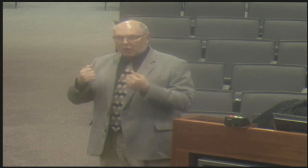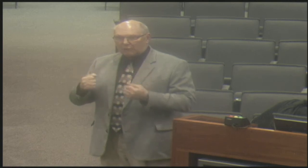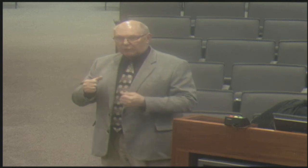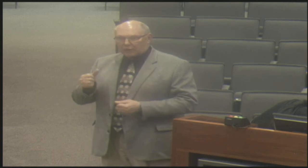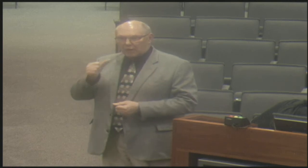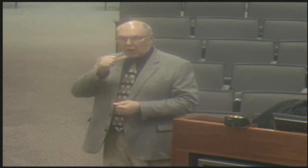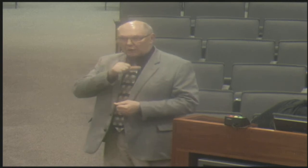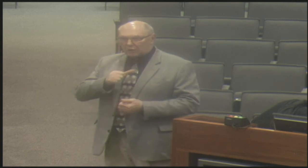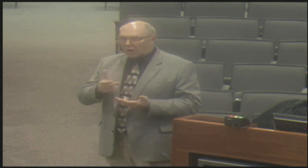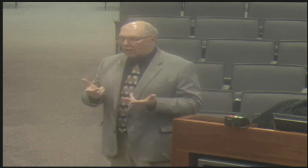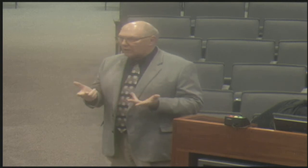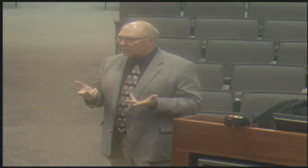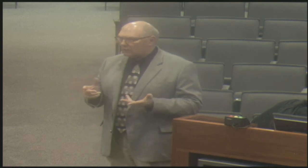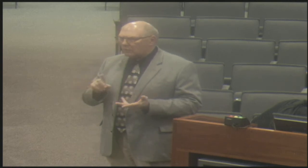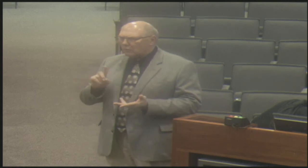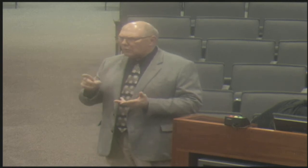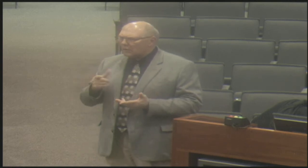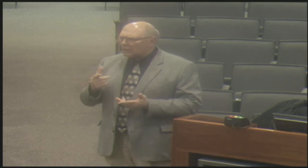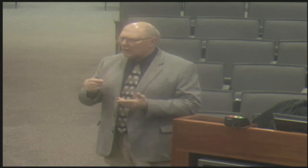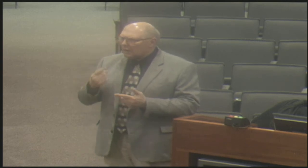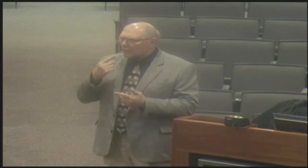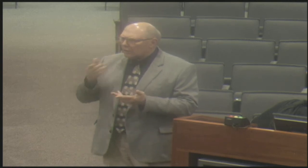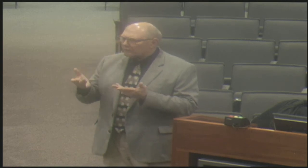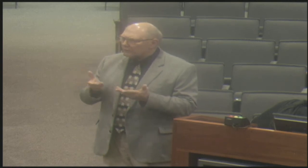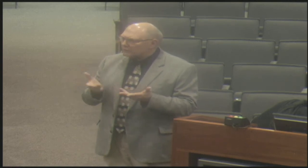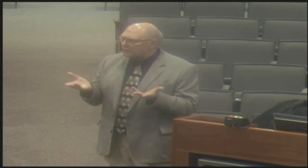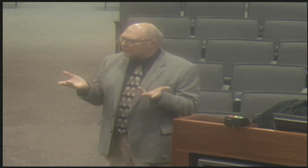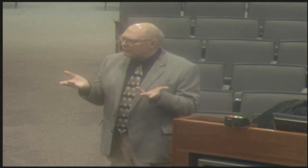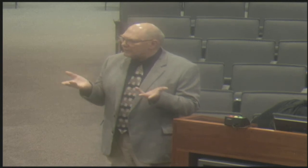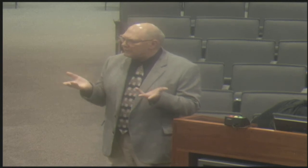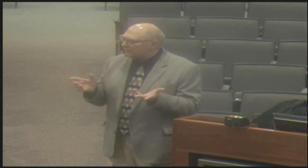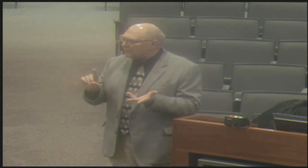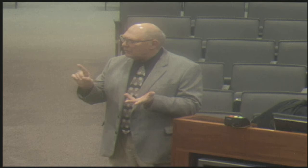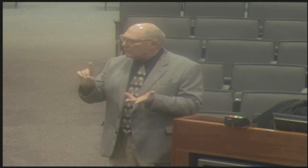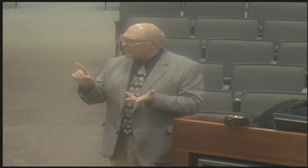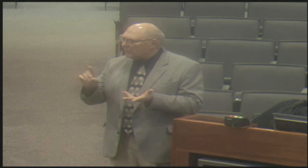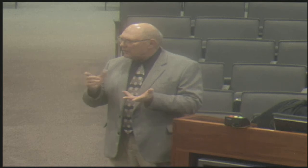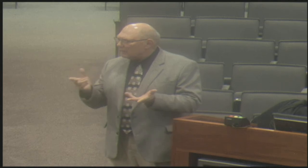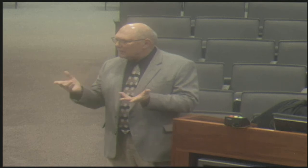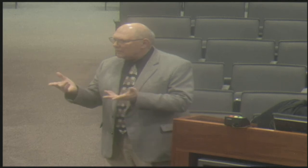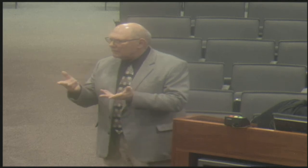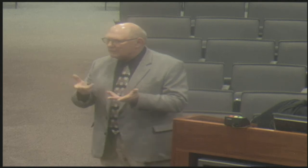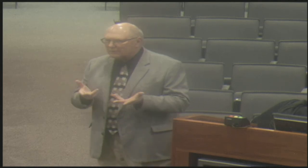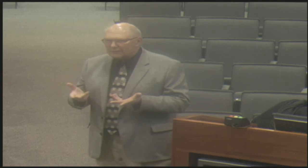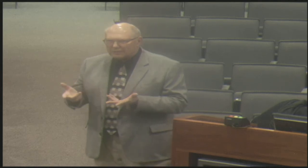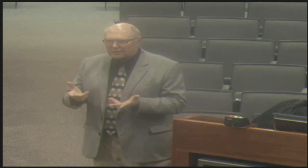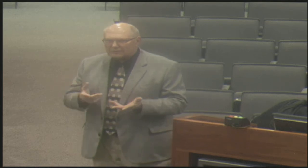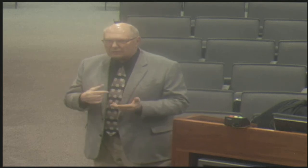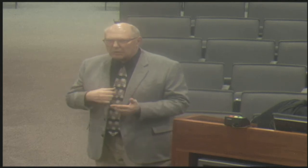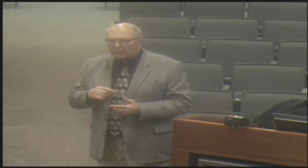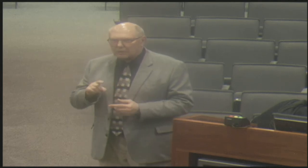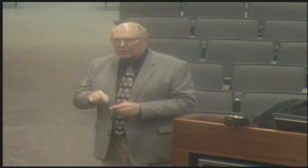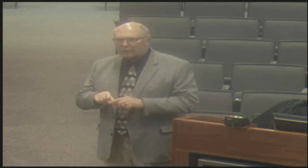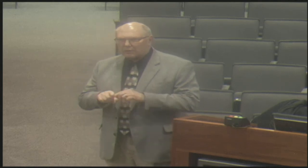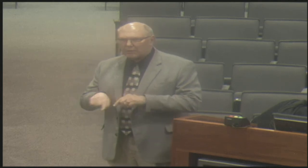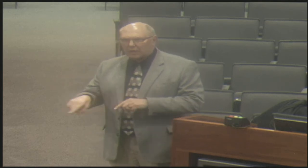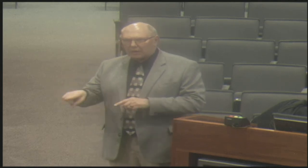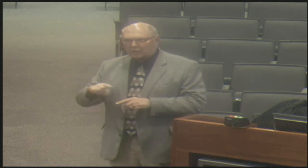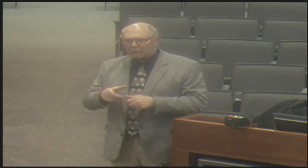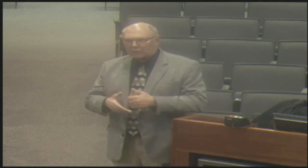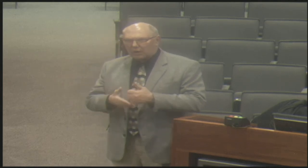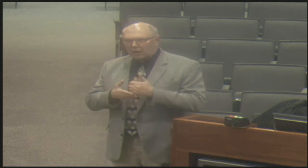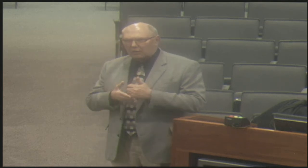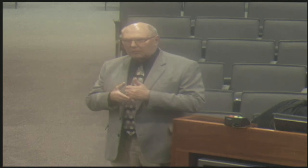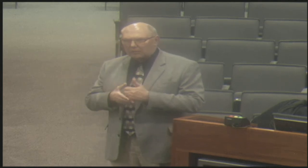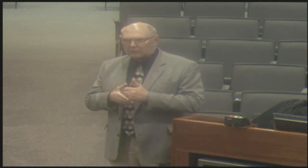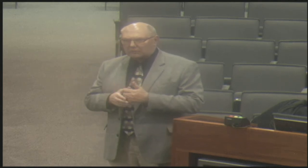I myself, I'm a recovering alcoholic. You know, so where are those services being provided within the city and